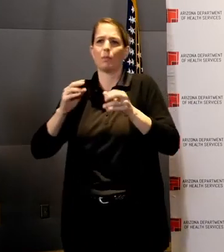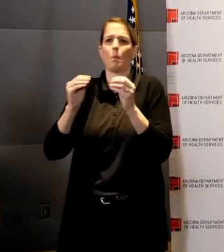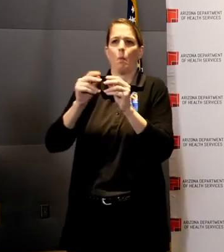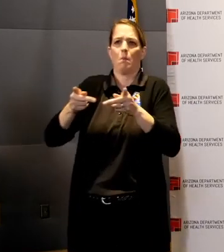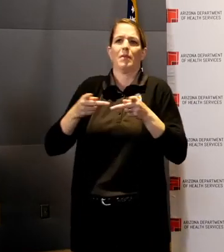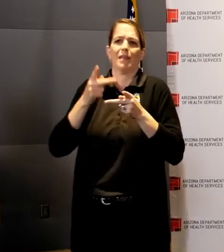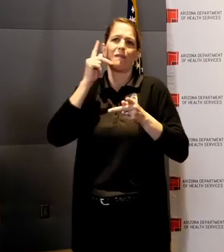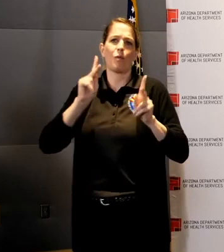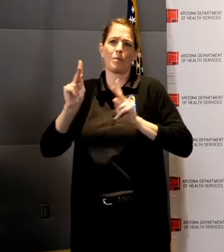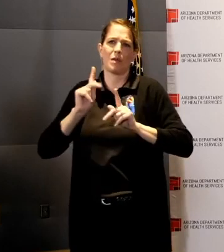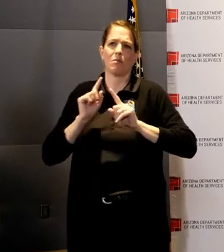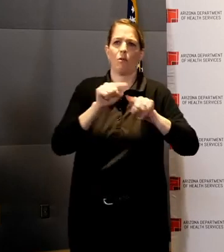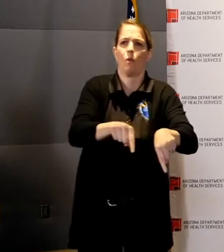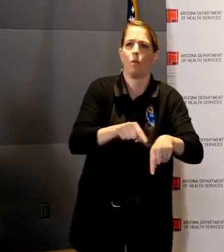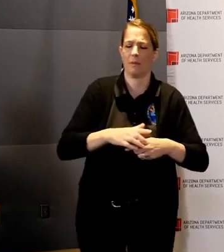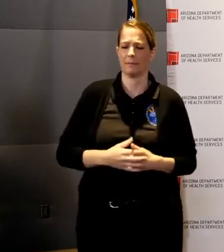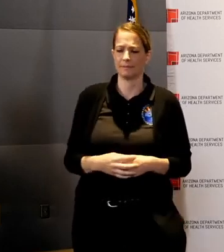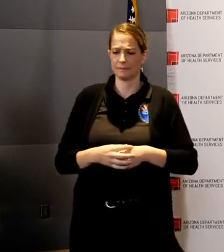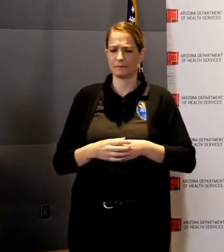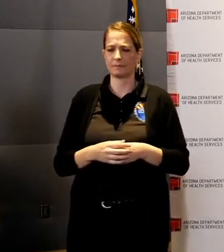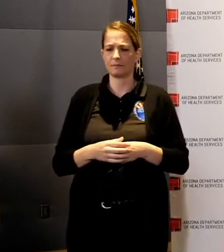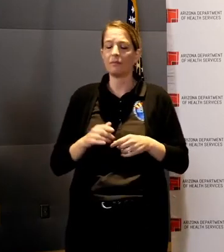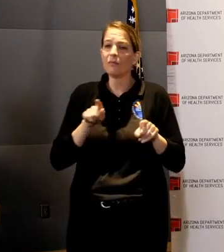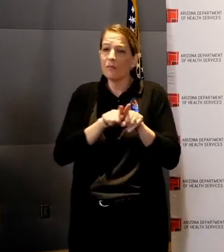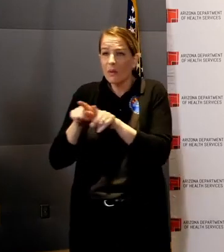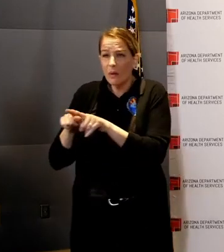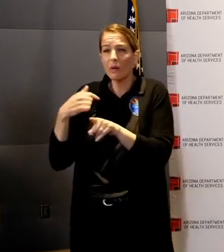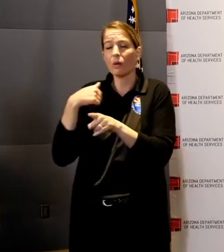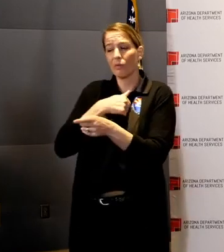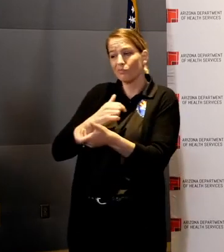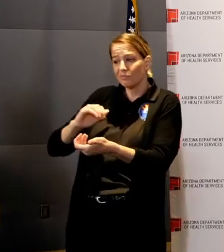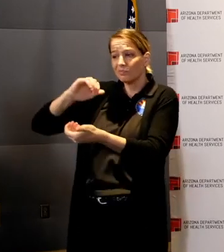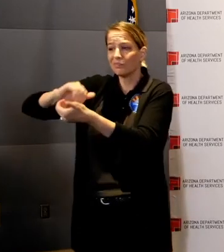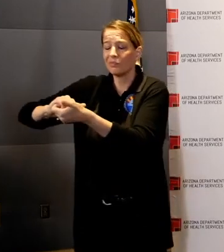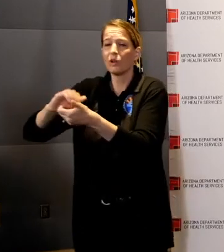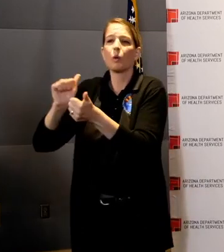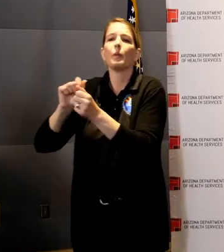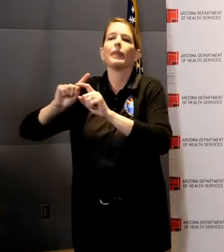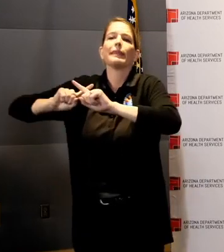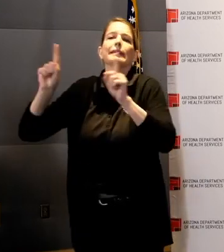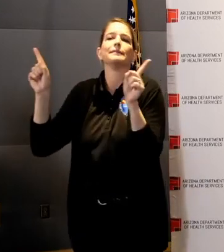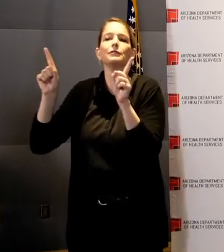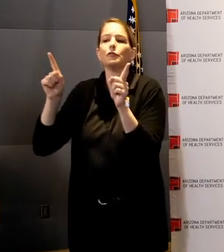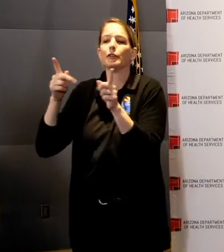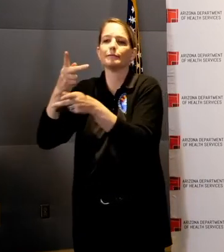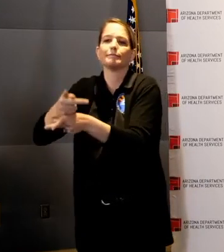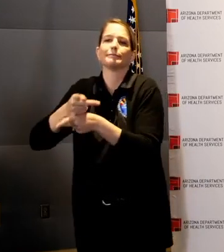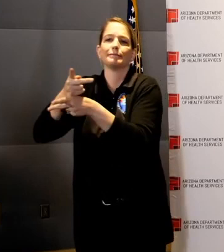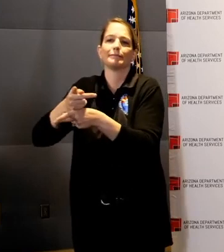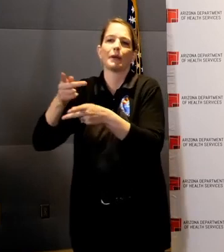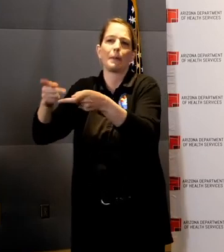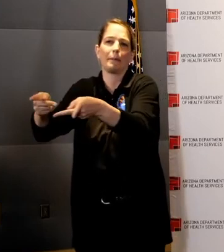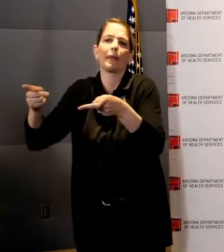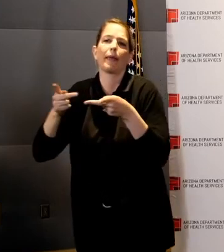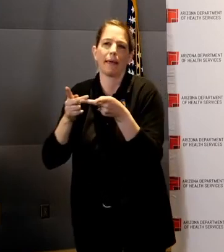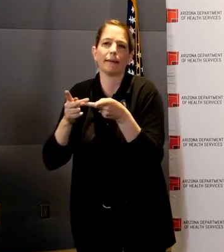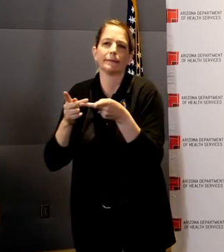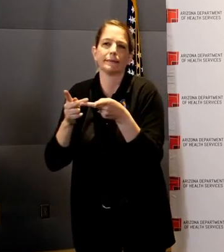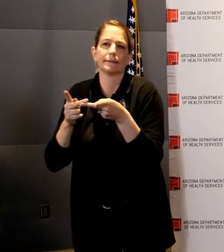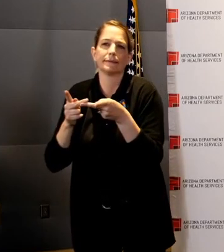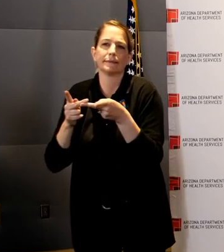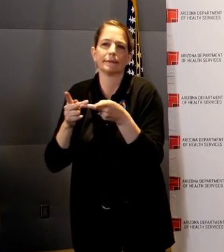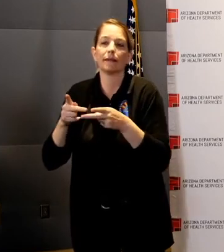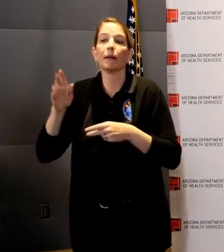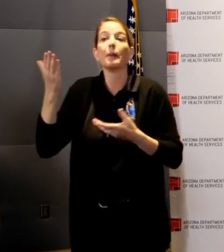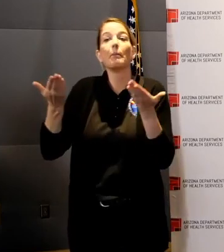utilizing alternate care sites to provide additional capacity beyond the hospital, including reactivating pre-existing